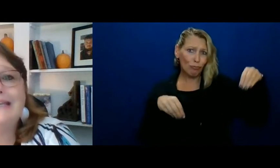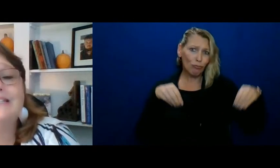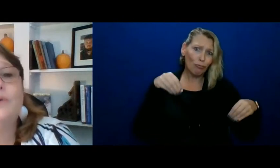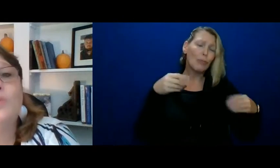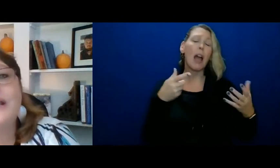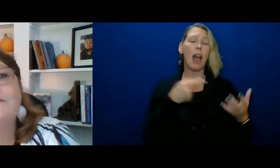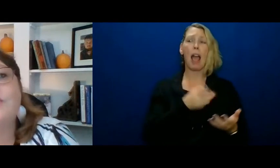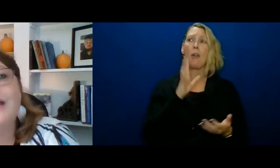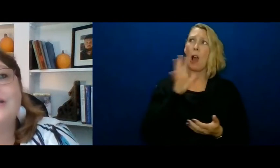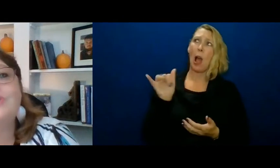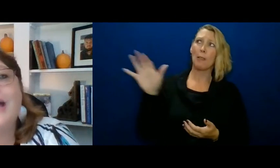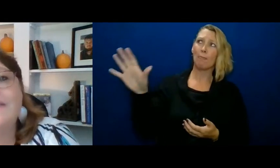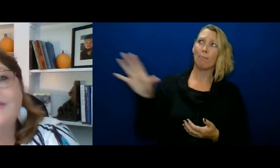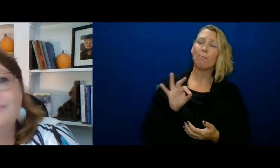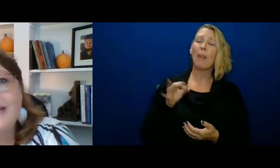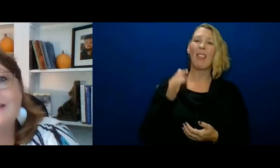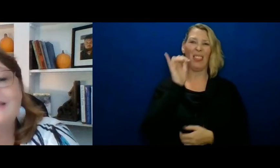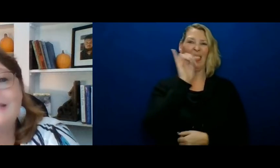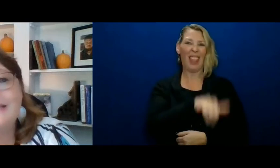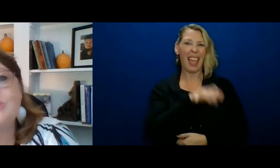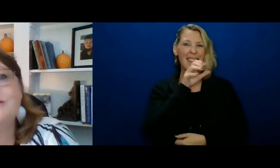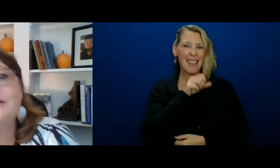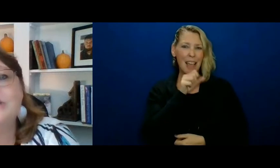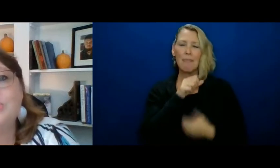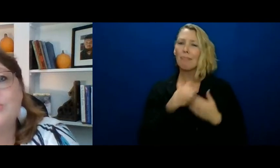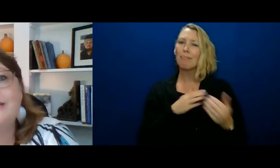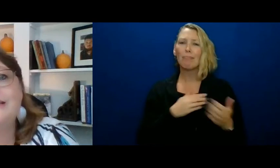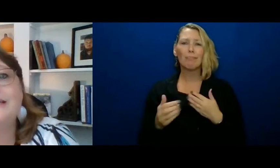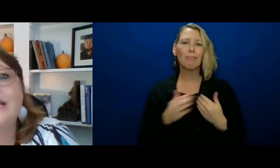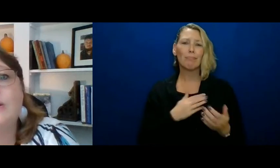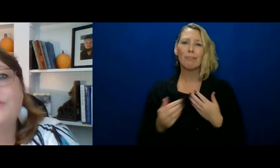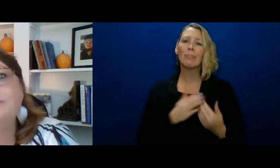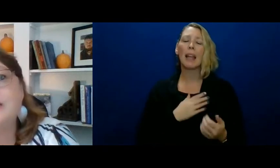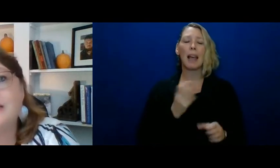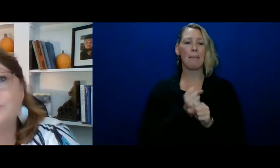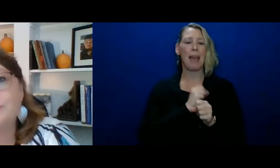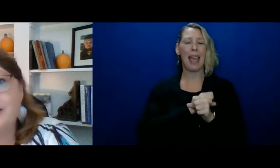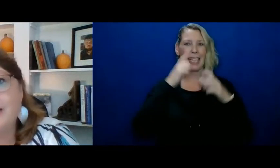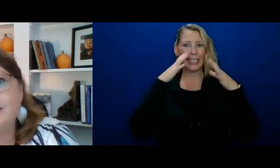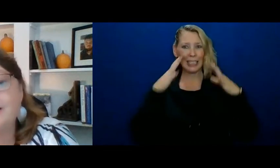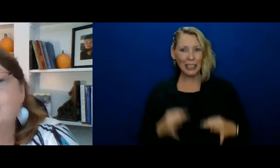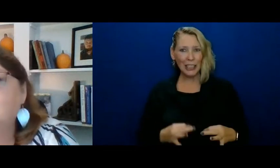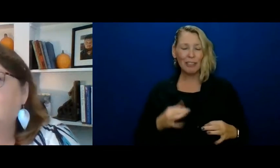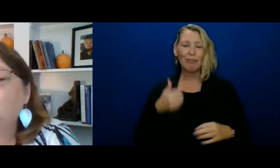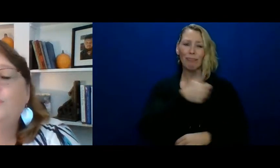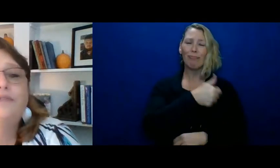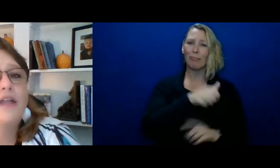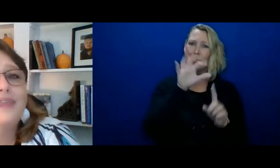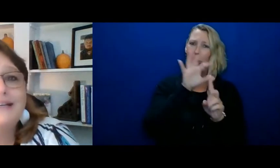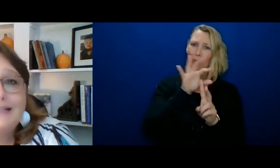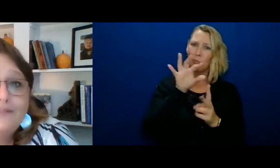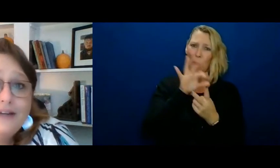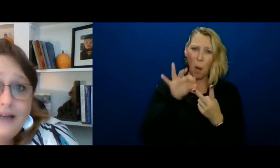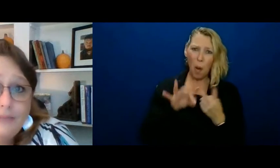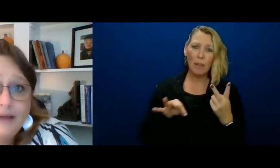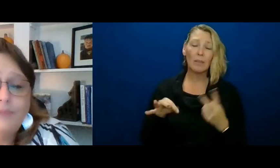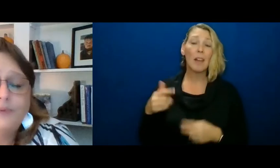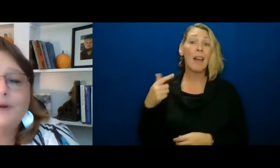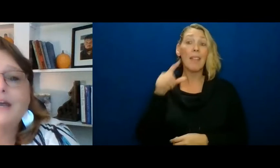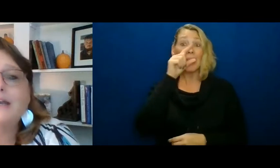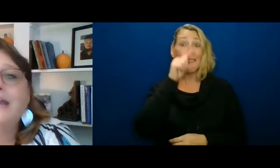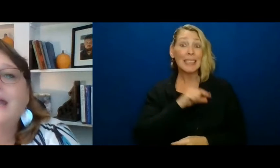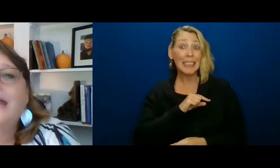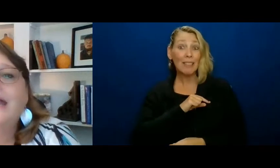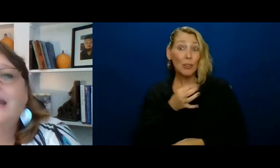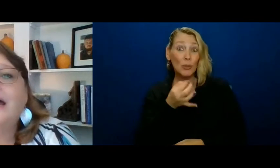making is at whatever age, have them make the decisions and the choices and help them to understand. We've got Thanksgiving coming